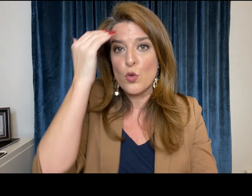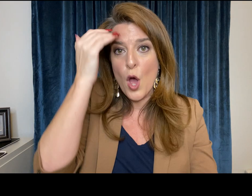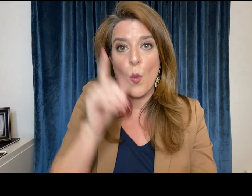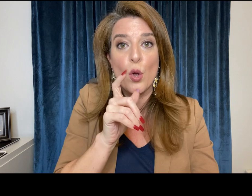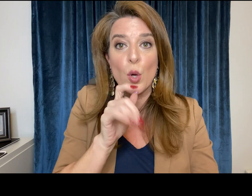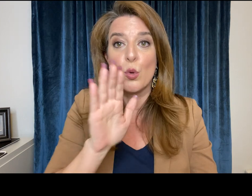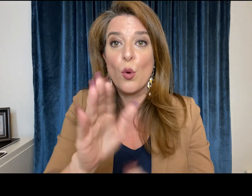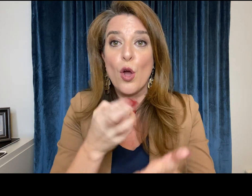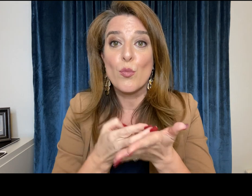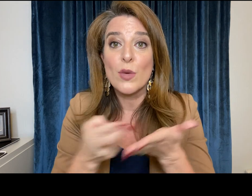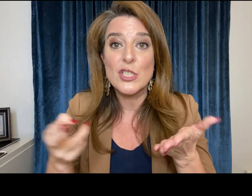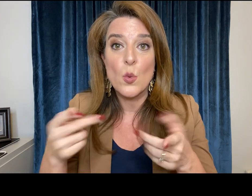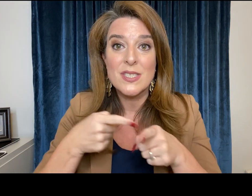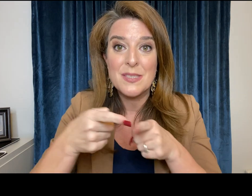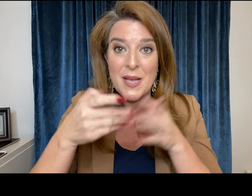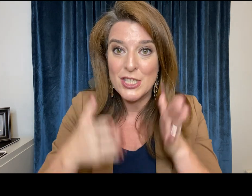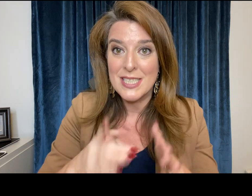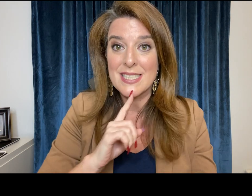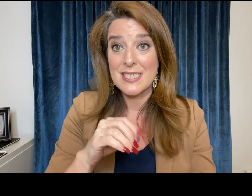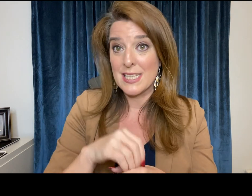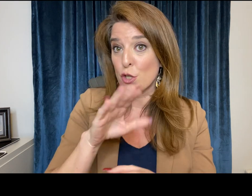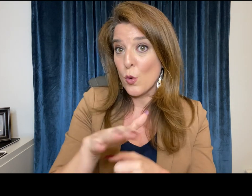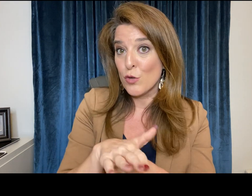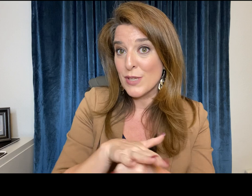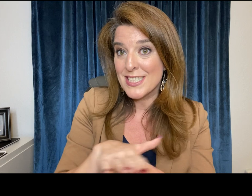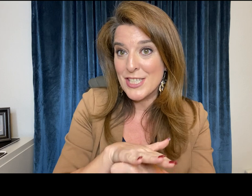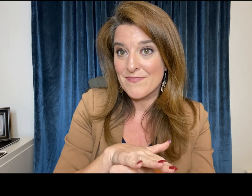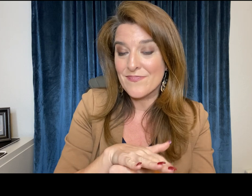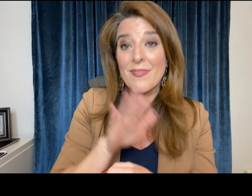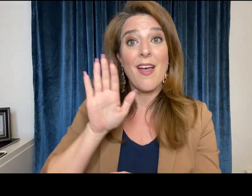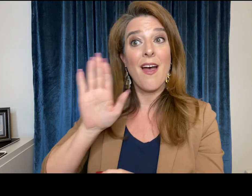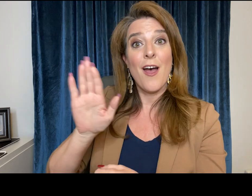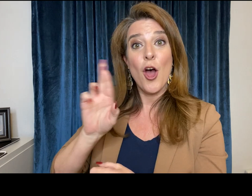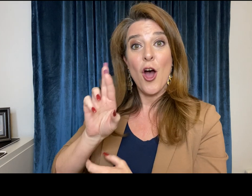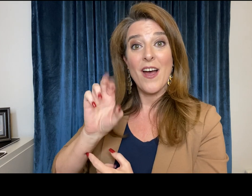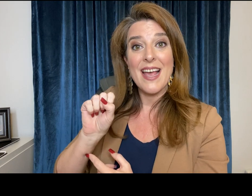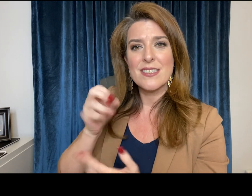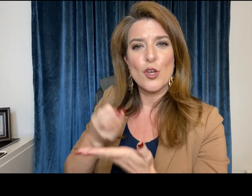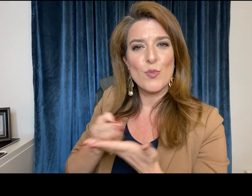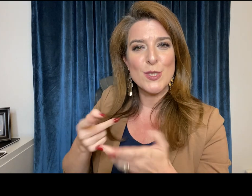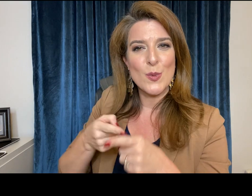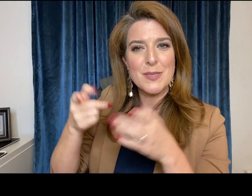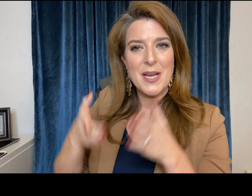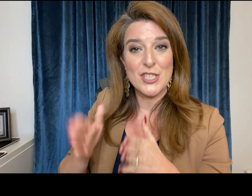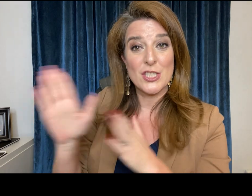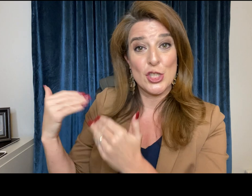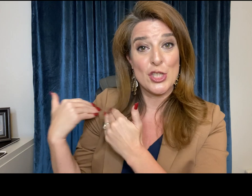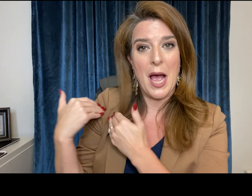that's okay you need to find your resource specialist in your region your RS